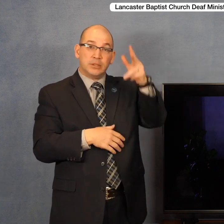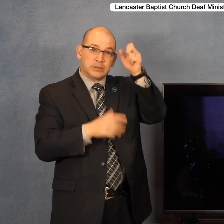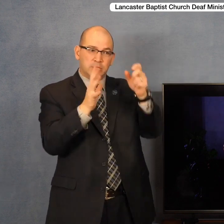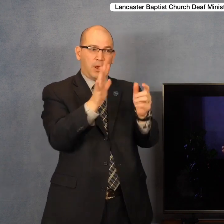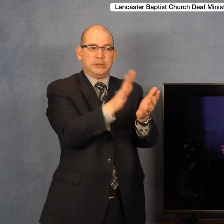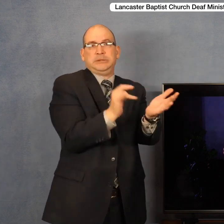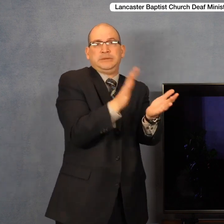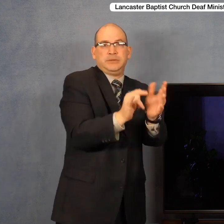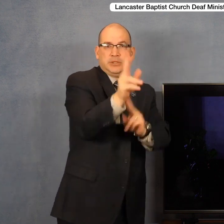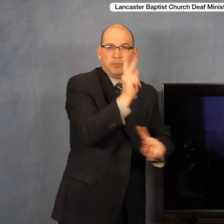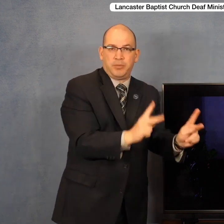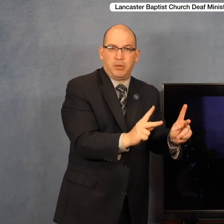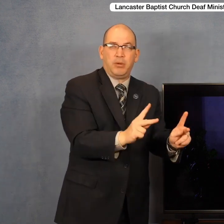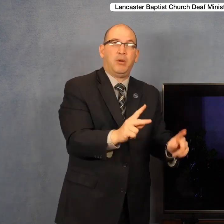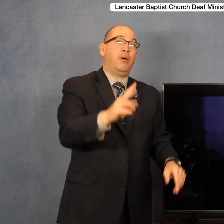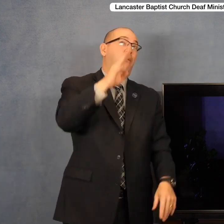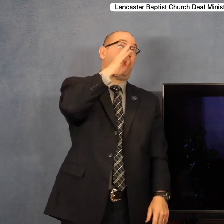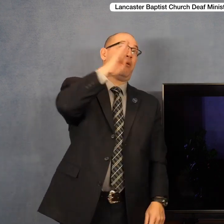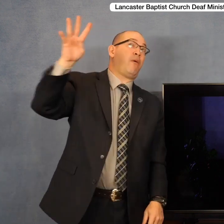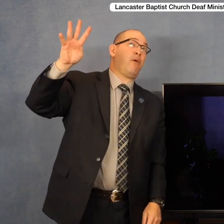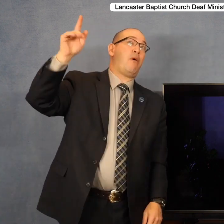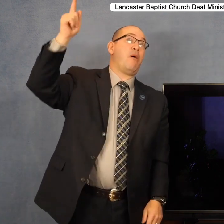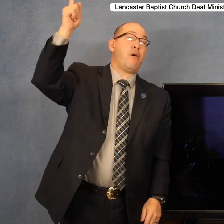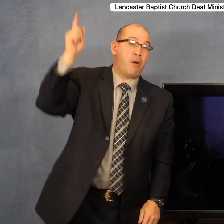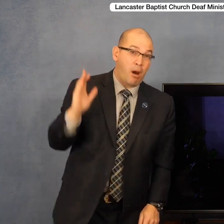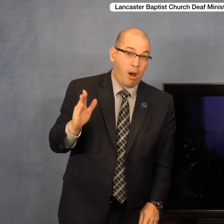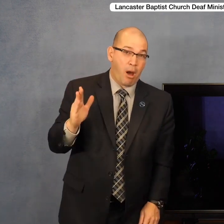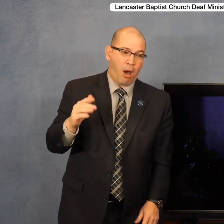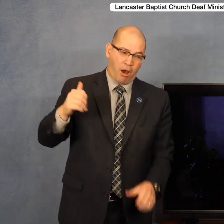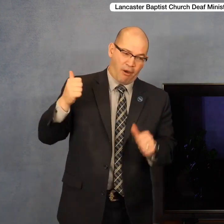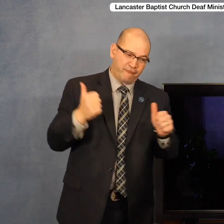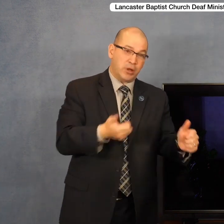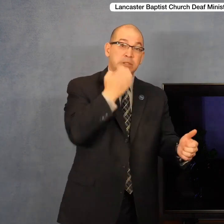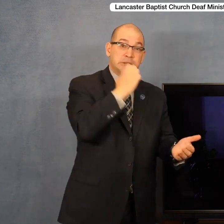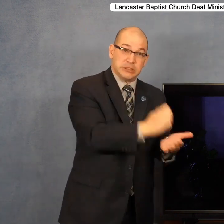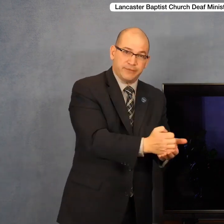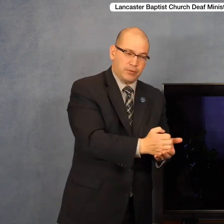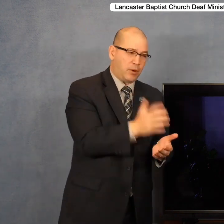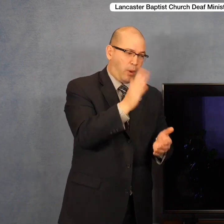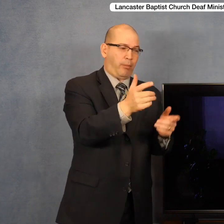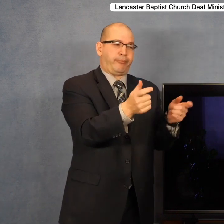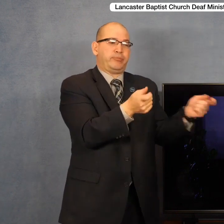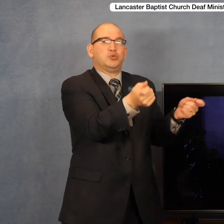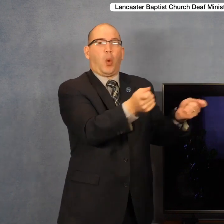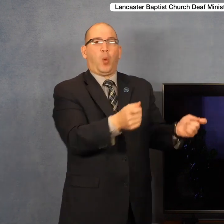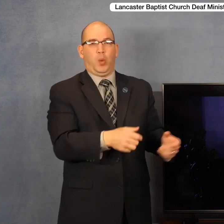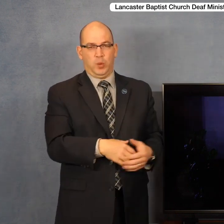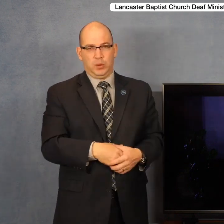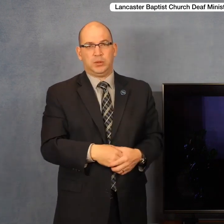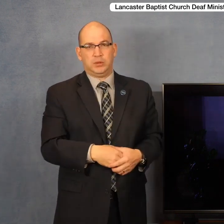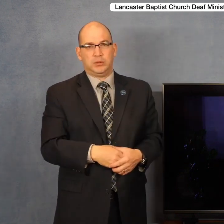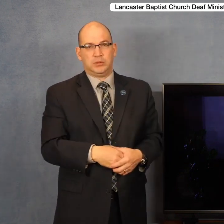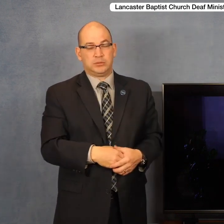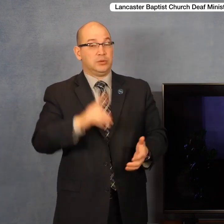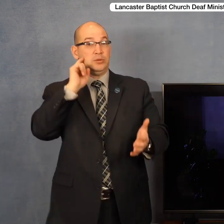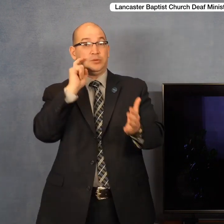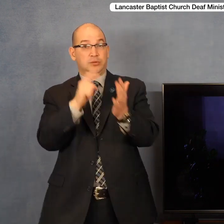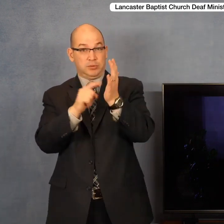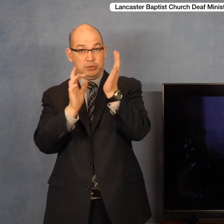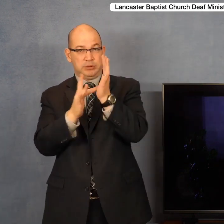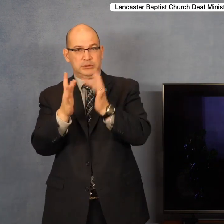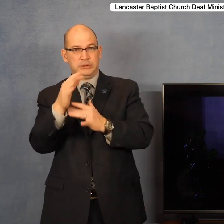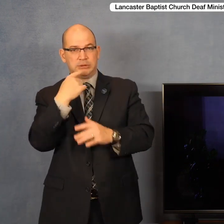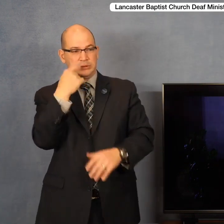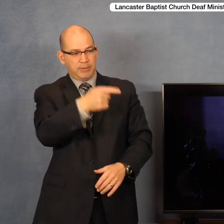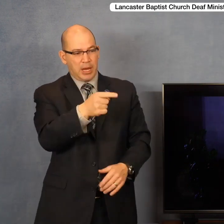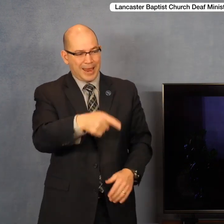that are following after some other influence, and he brings them into captivity. And so I want you to notice the command of Jesus. Come